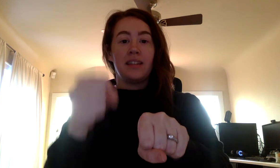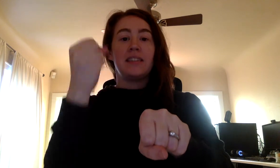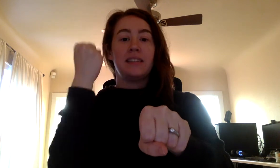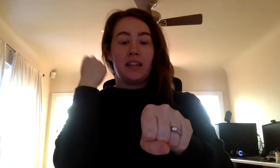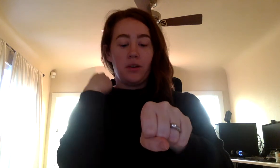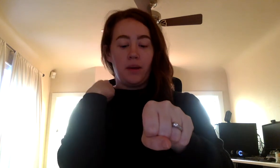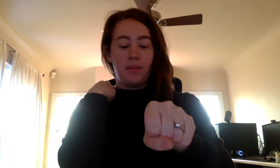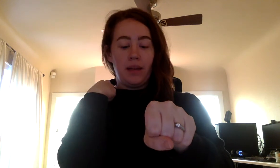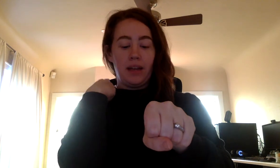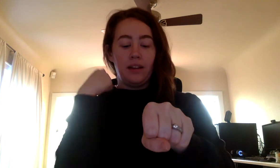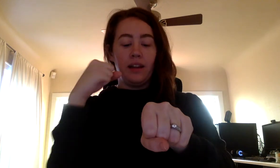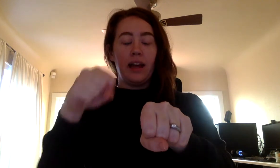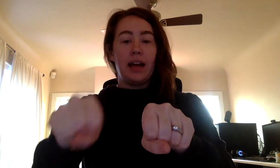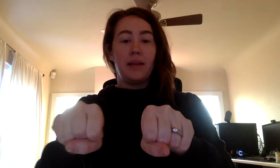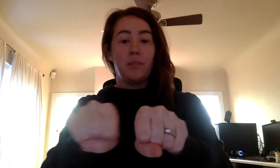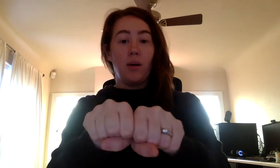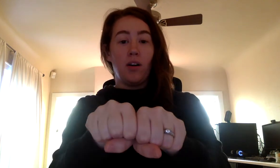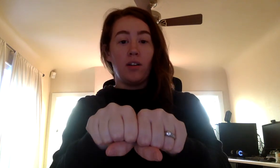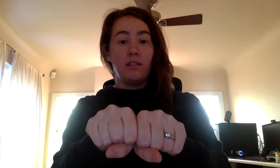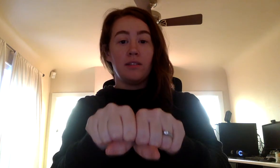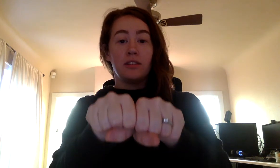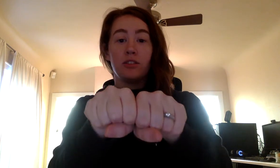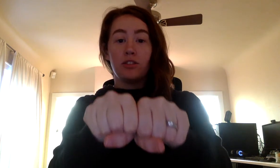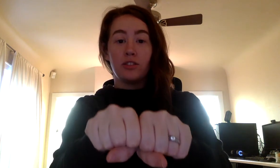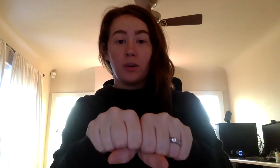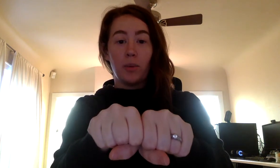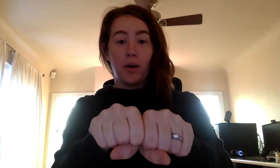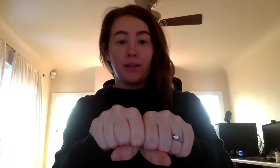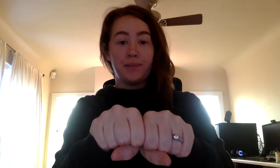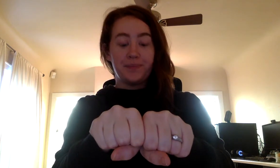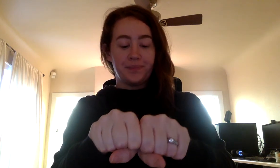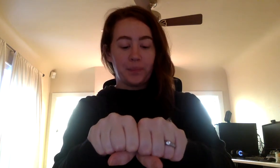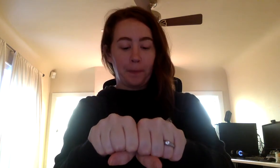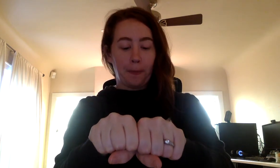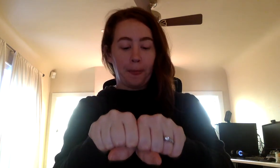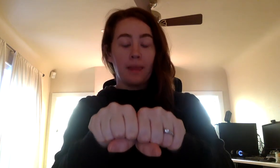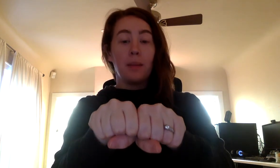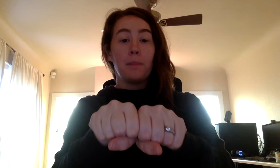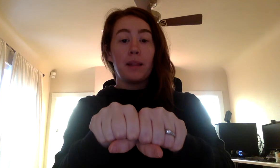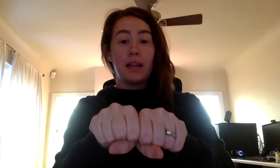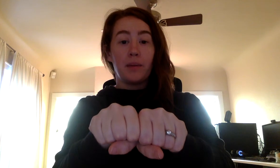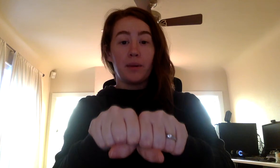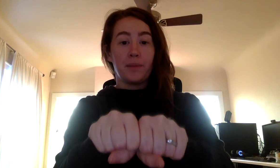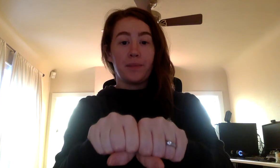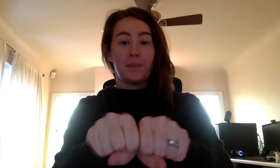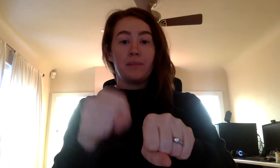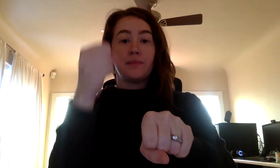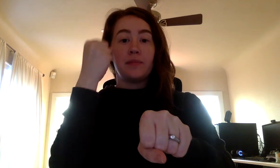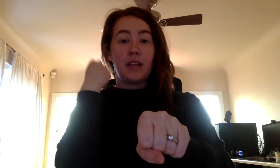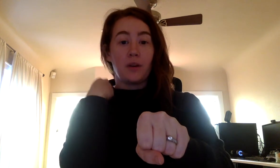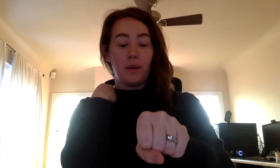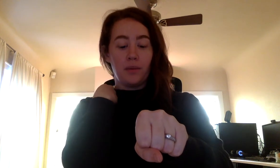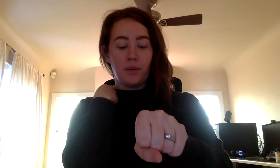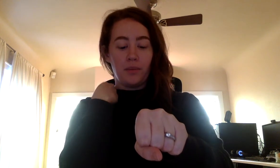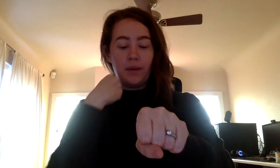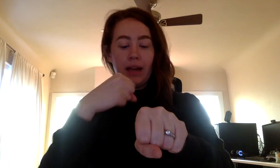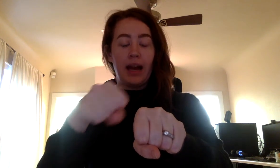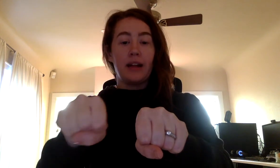Takeaway man. Add ball. Snowball. Playroom. Takeaway room. Add